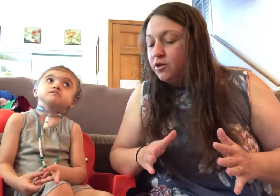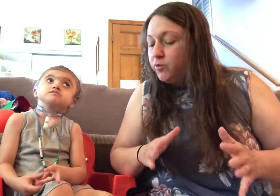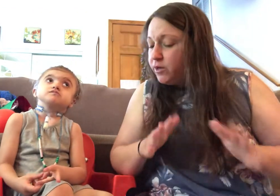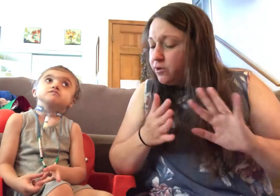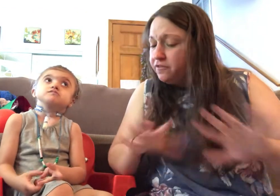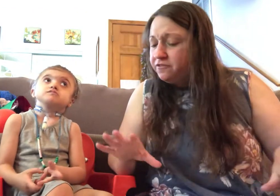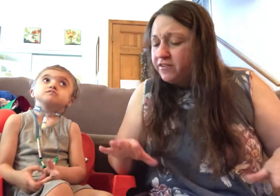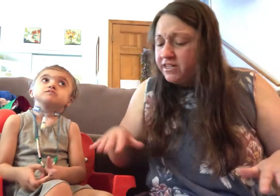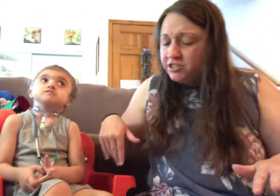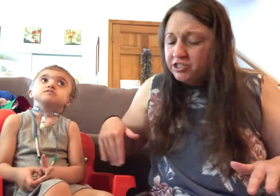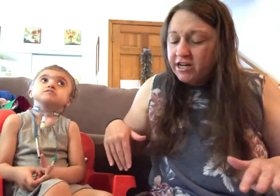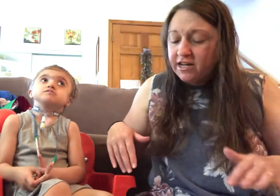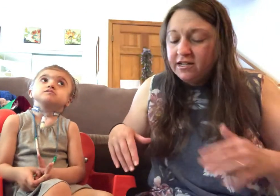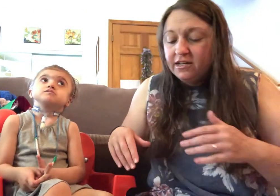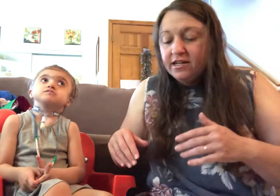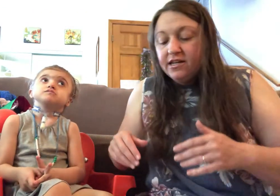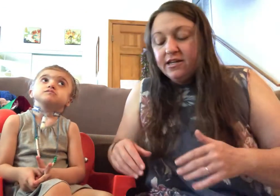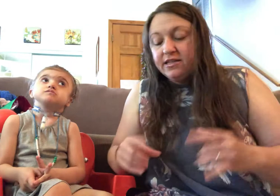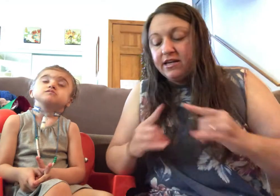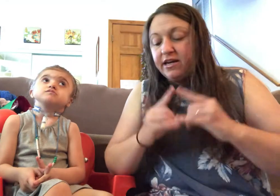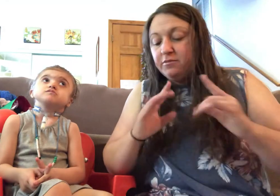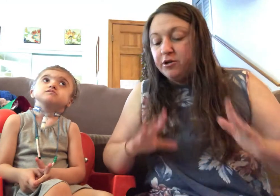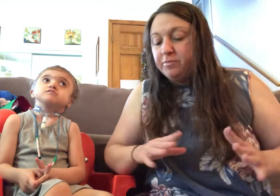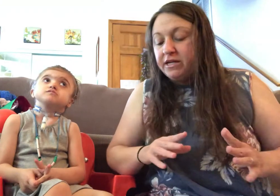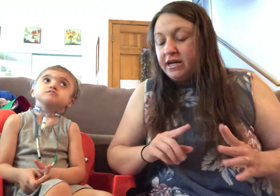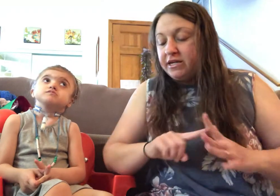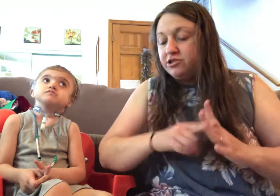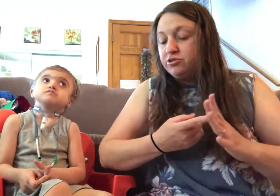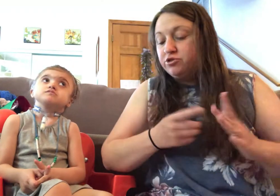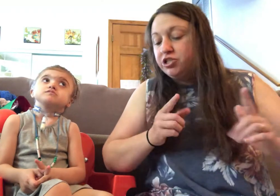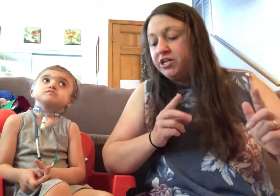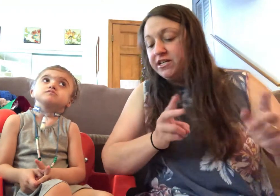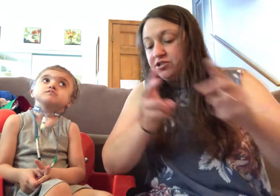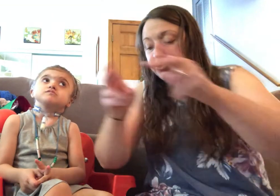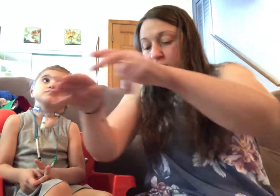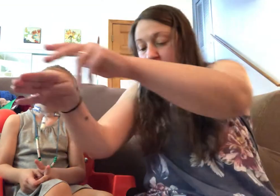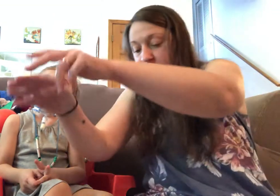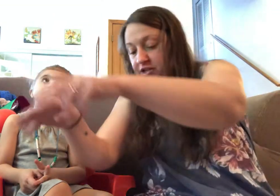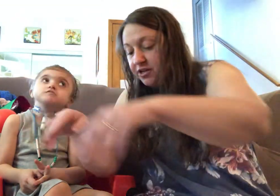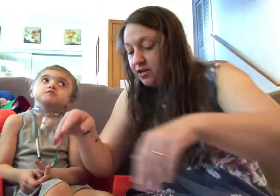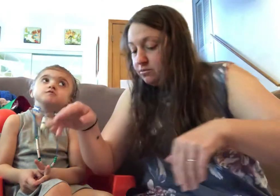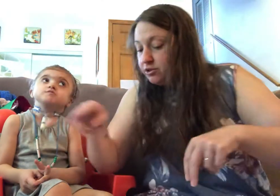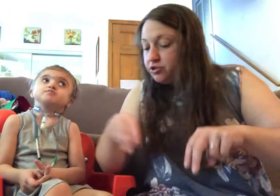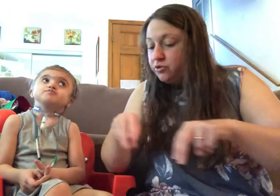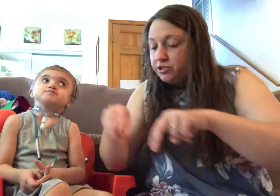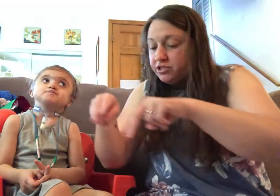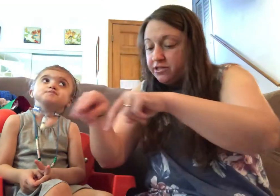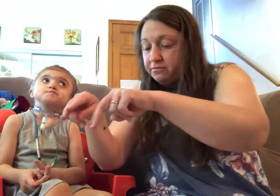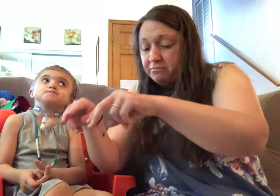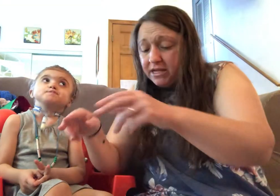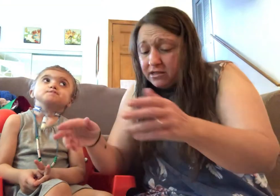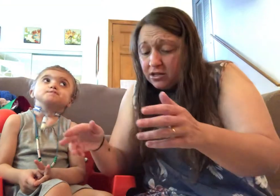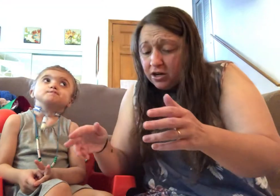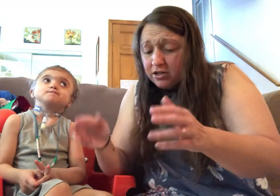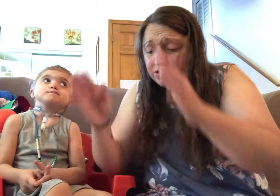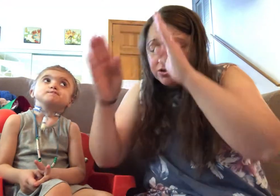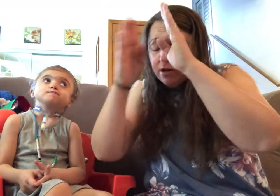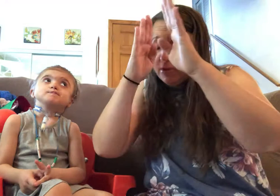We weren't finished yet. The camper began to chase George. But George didn't mean to cause trouble.